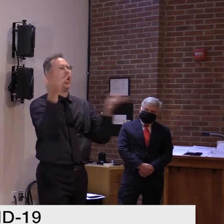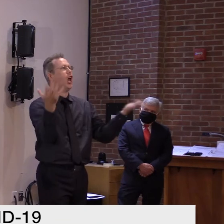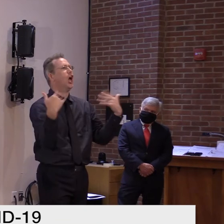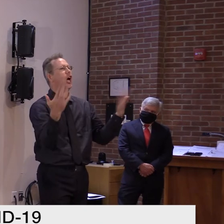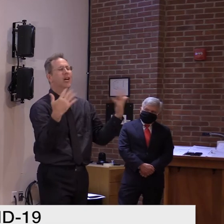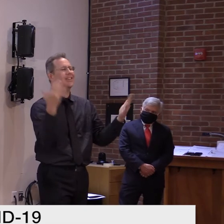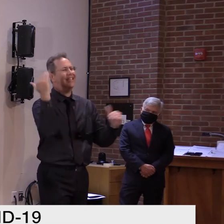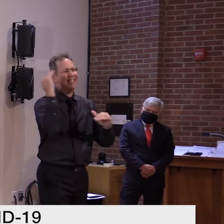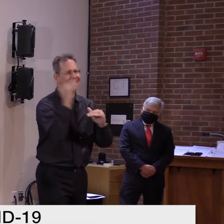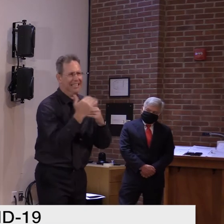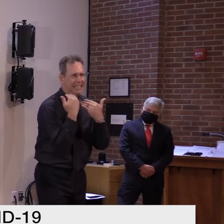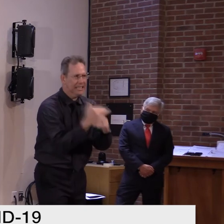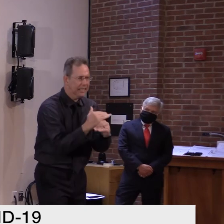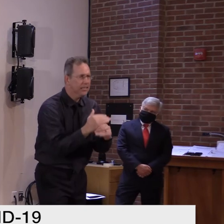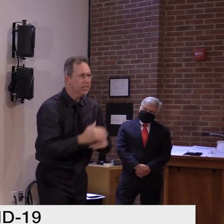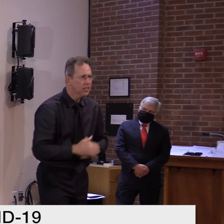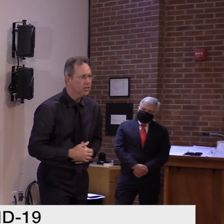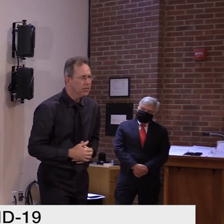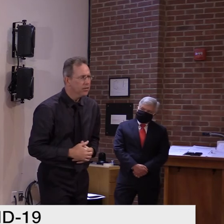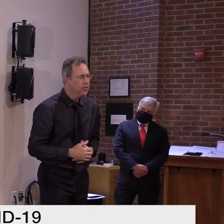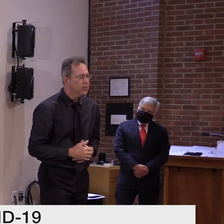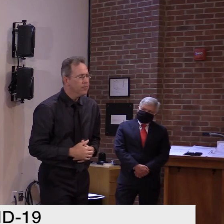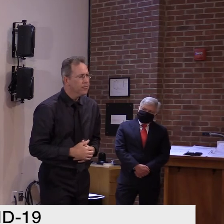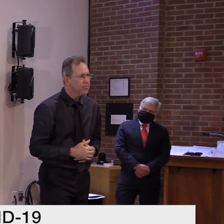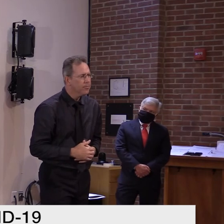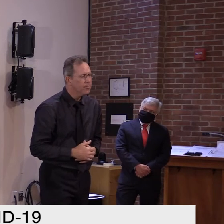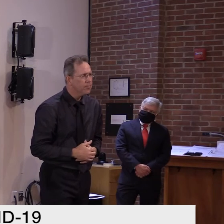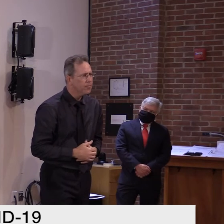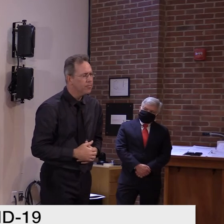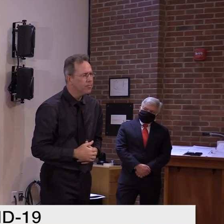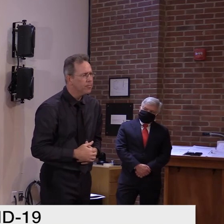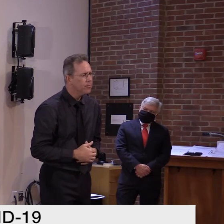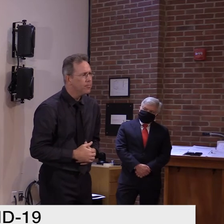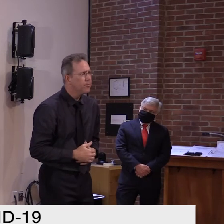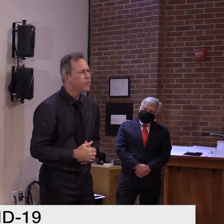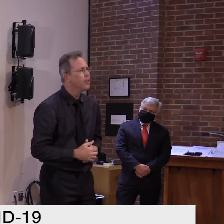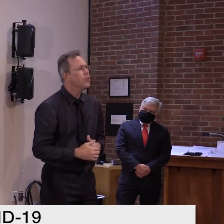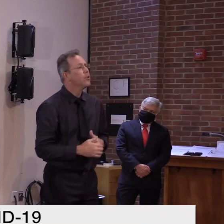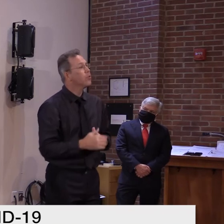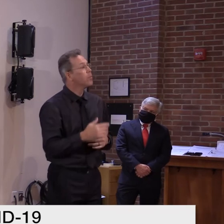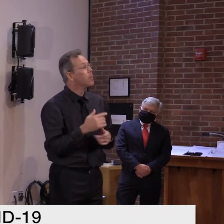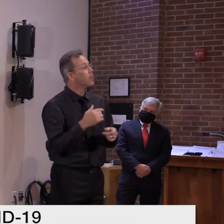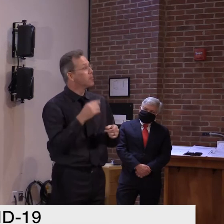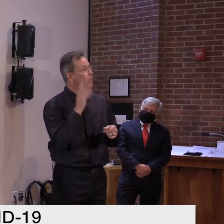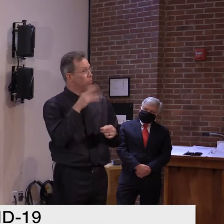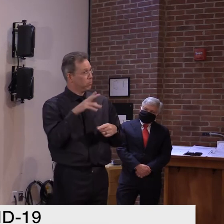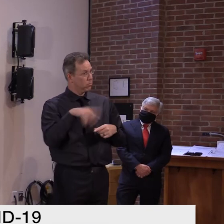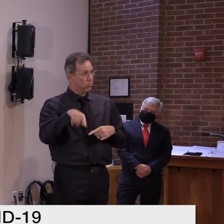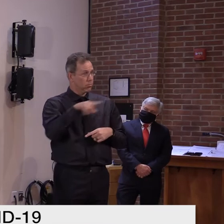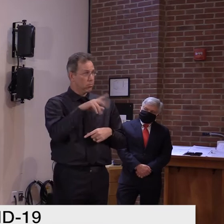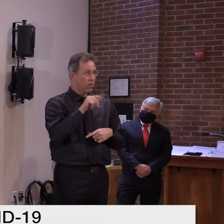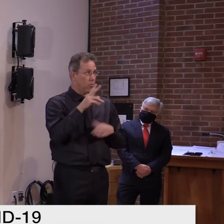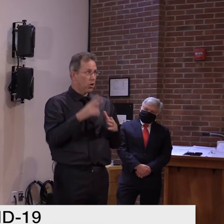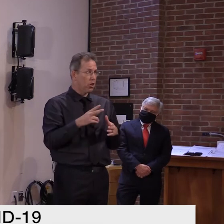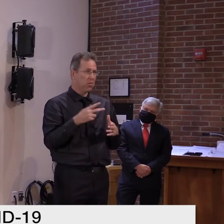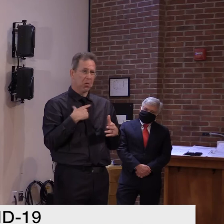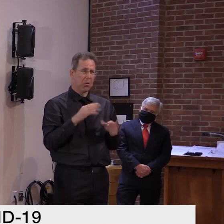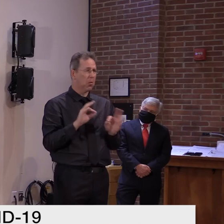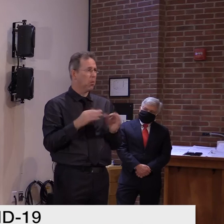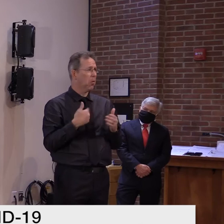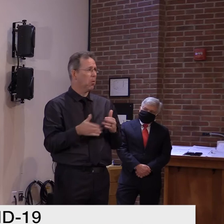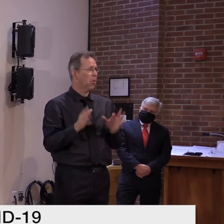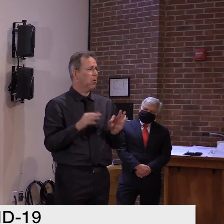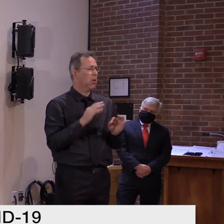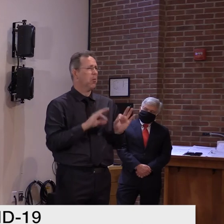further, I do not want Vermonters saying, I guess this means I don't need to wear a mask or stay distanced from